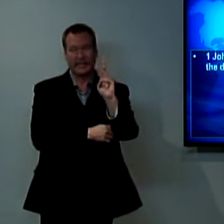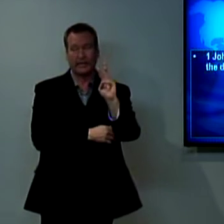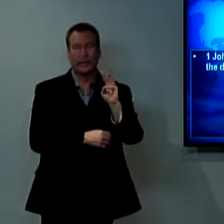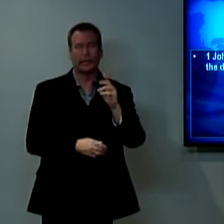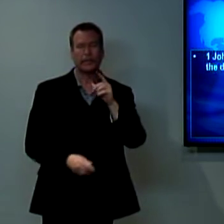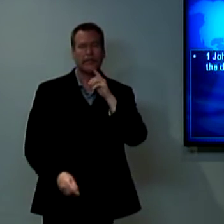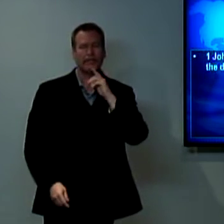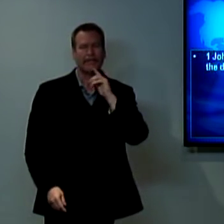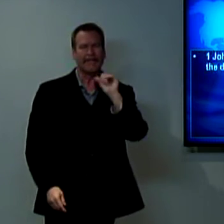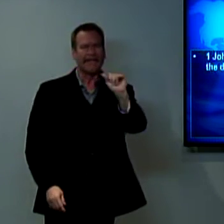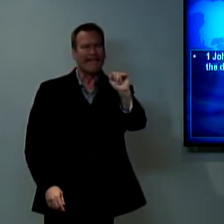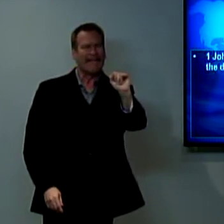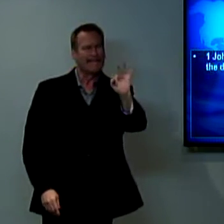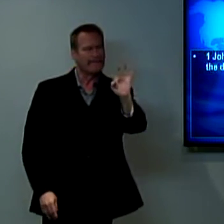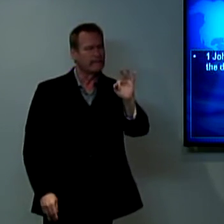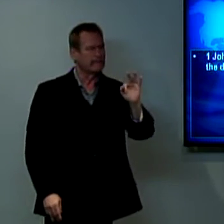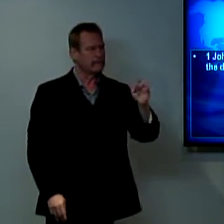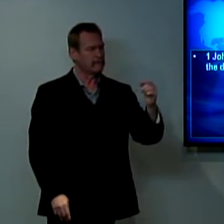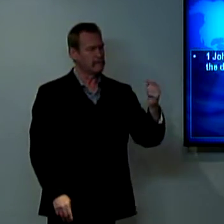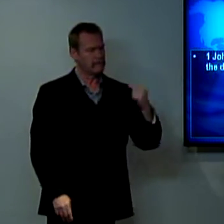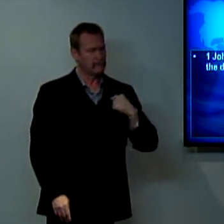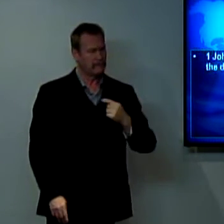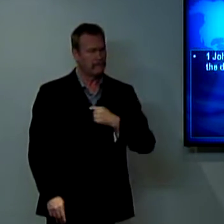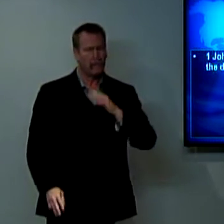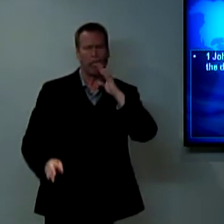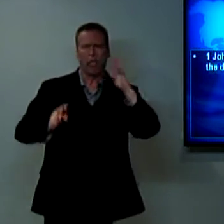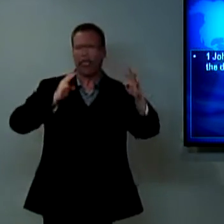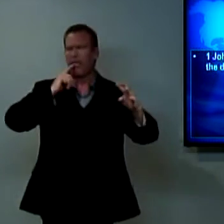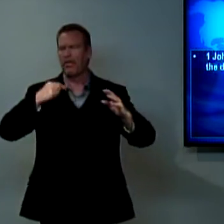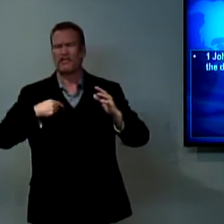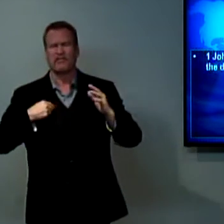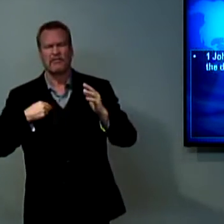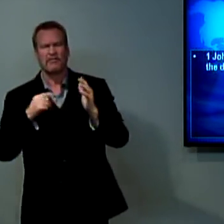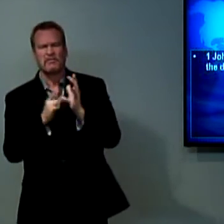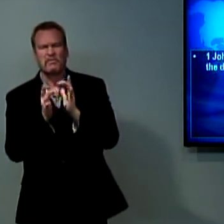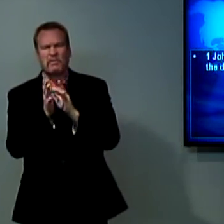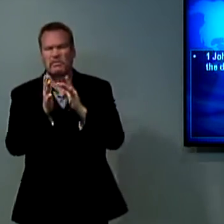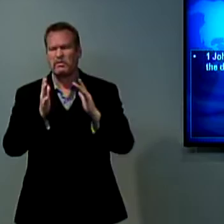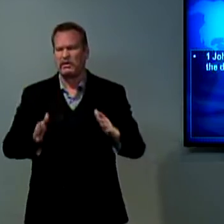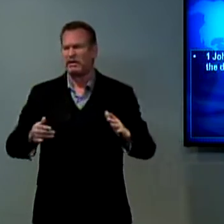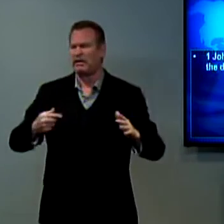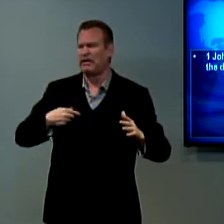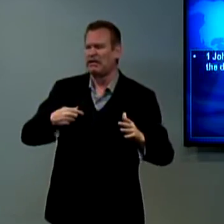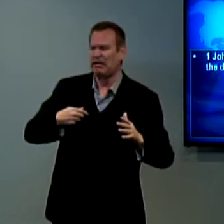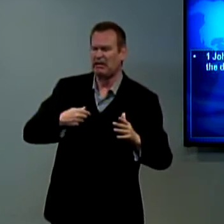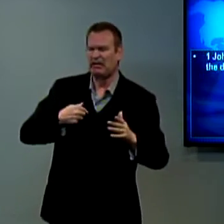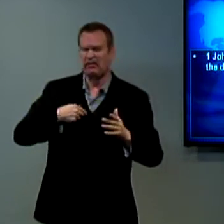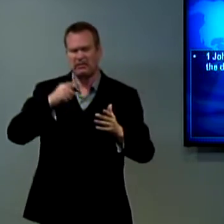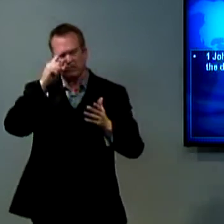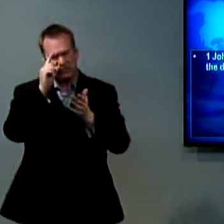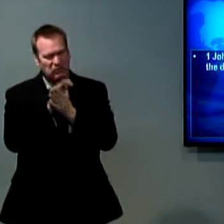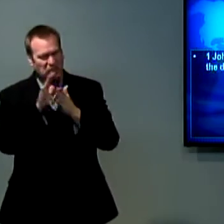verse 6, it says, if we claim to have fellowship with him,